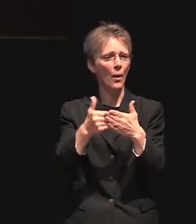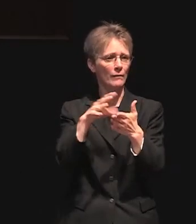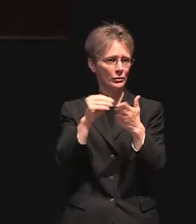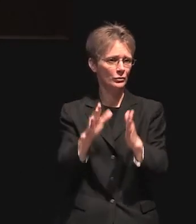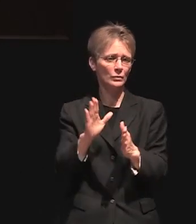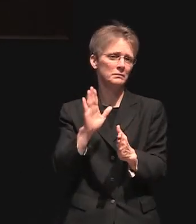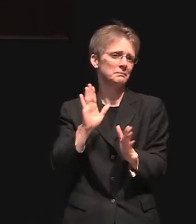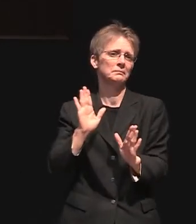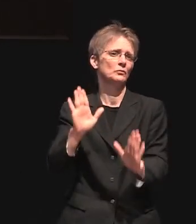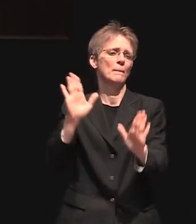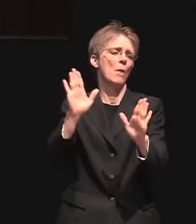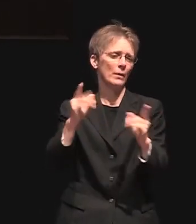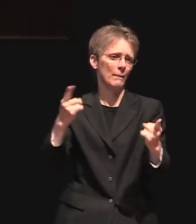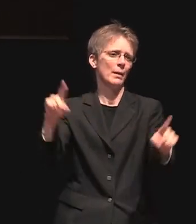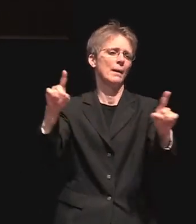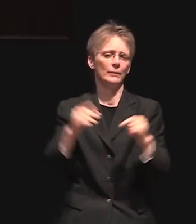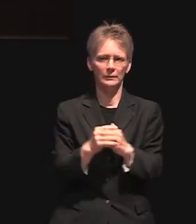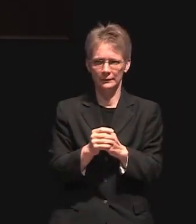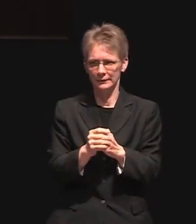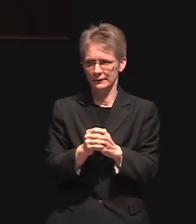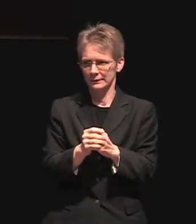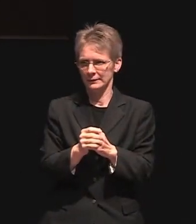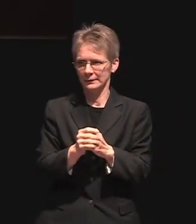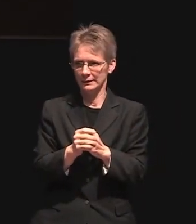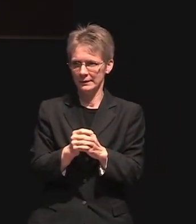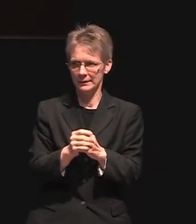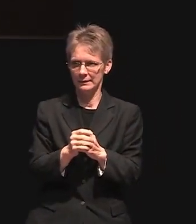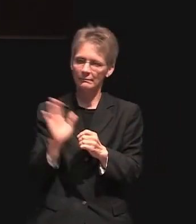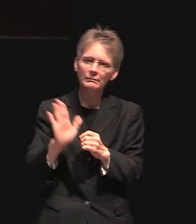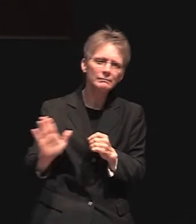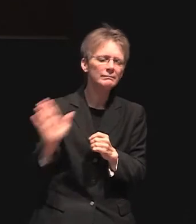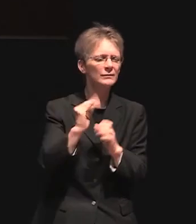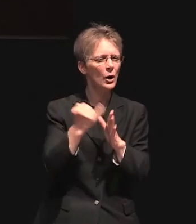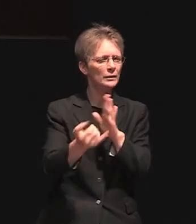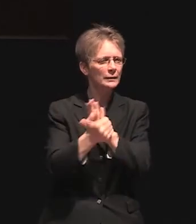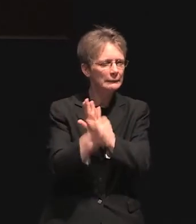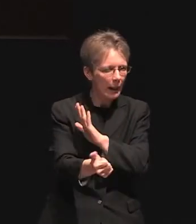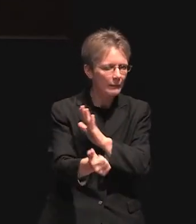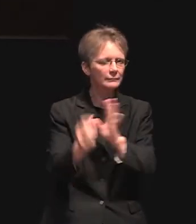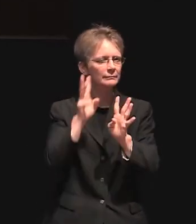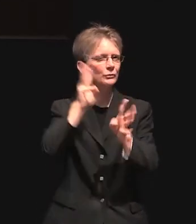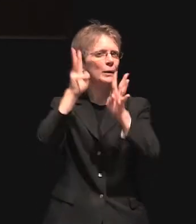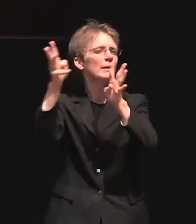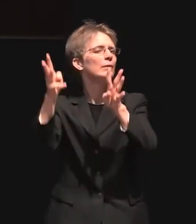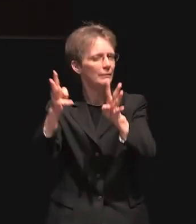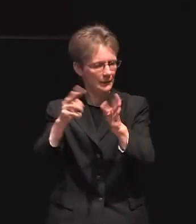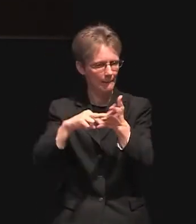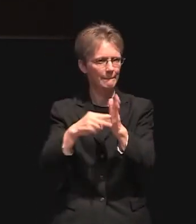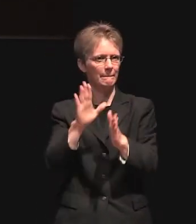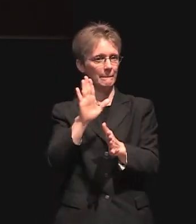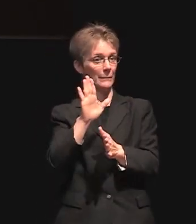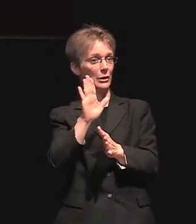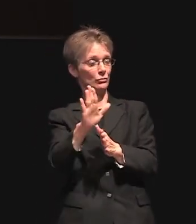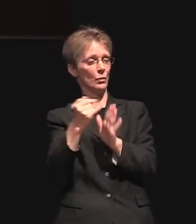because of your artistic talent and creativity your artwork will join that of high school students from across the